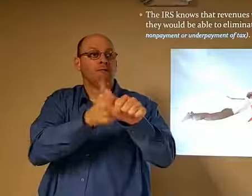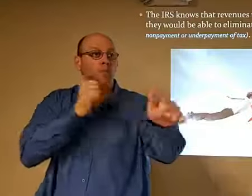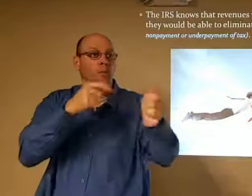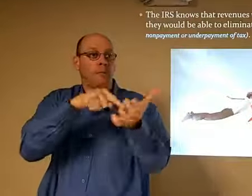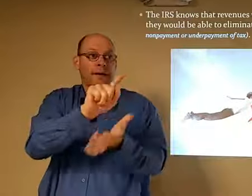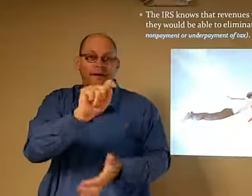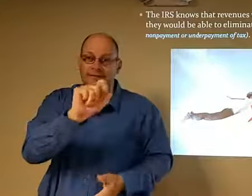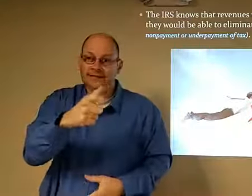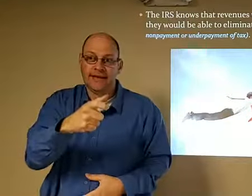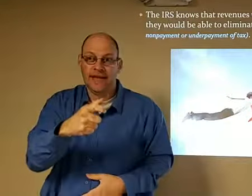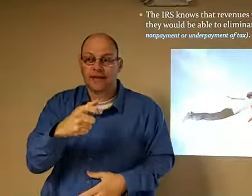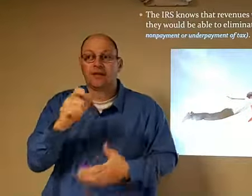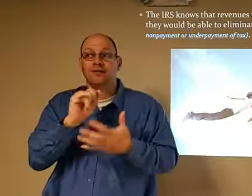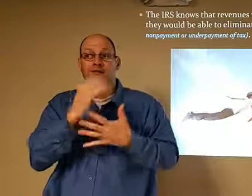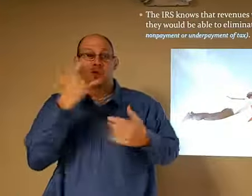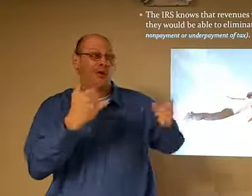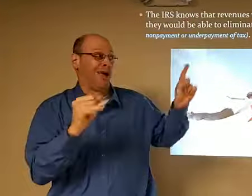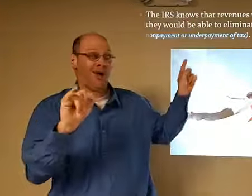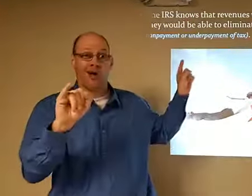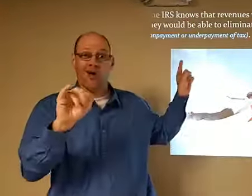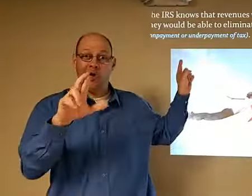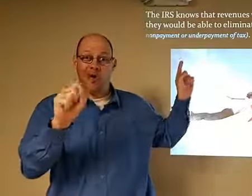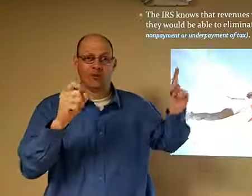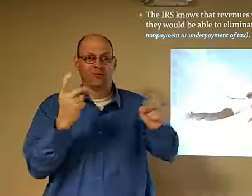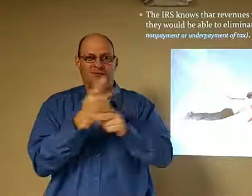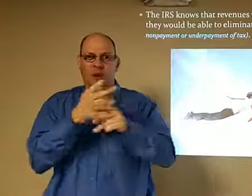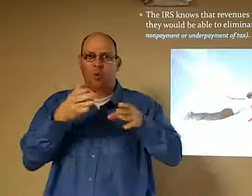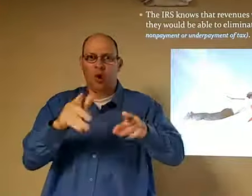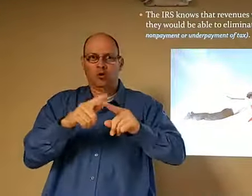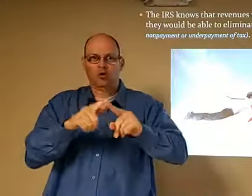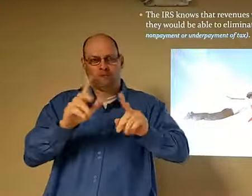There's always a way, people are going to try to find a way to avoid paying taxes.